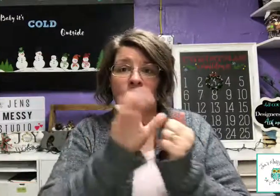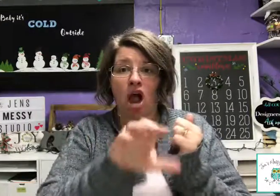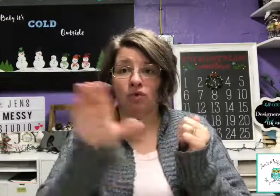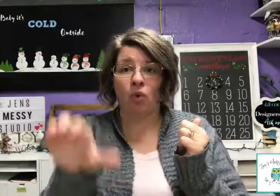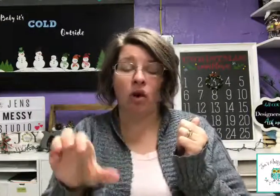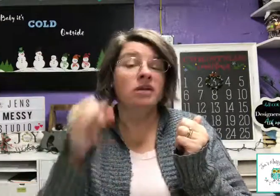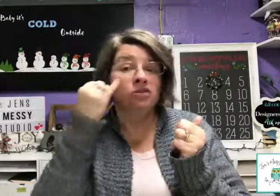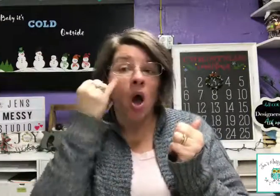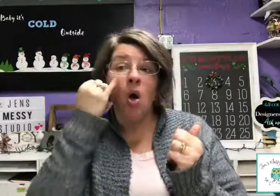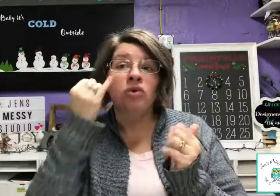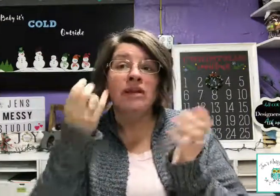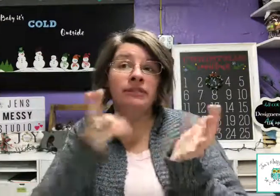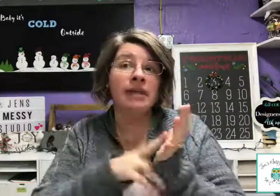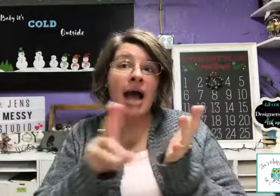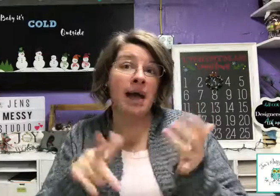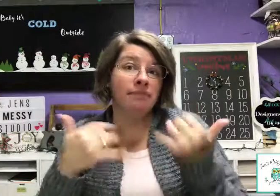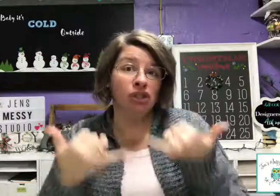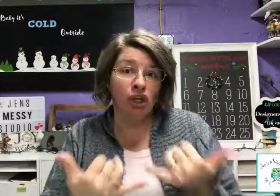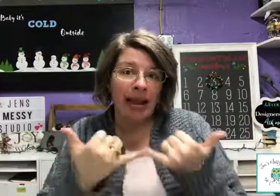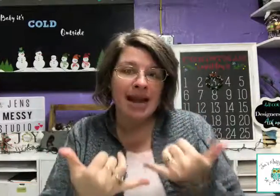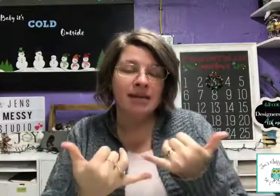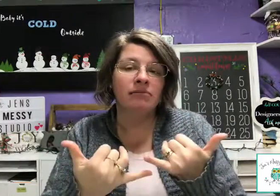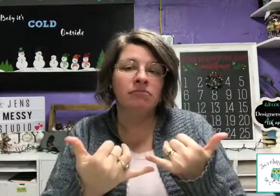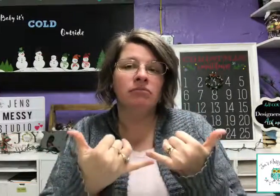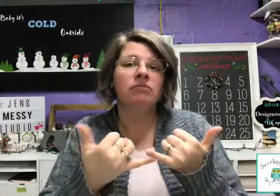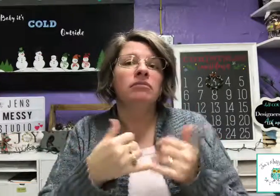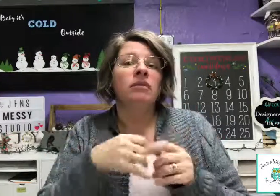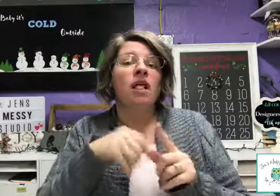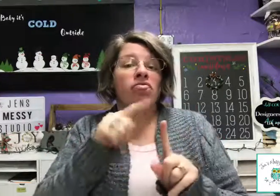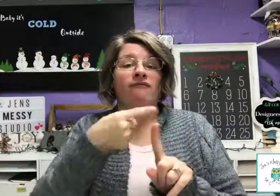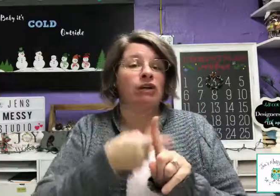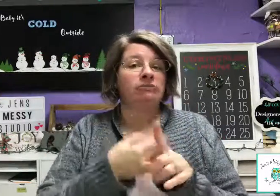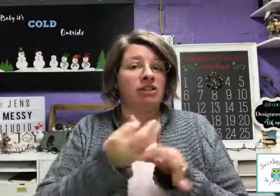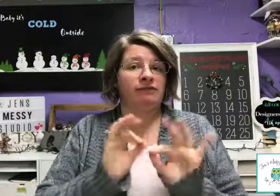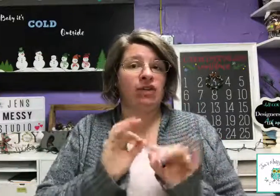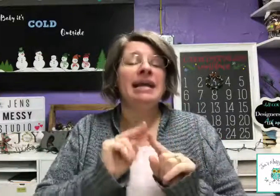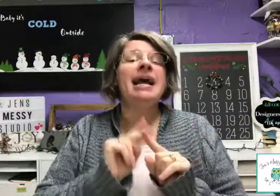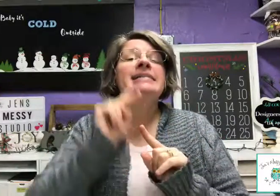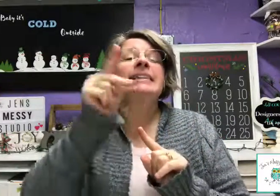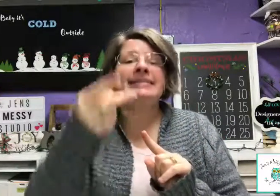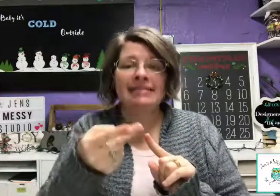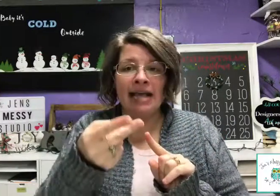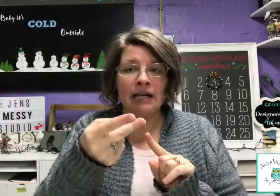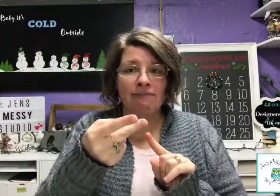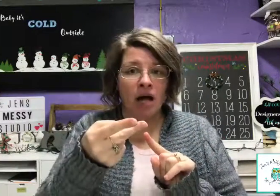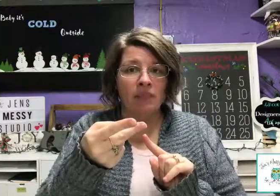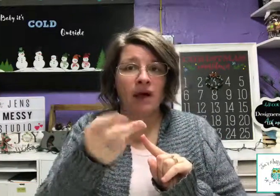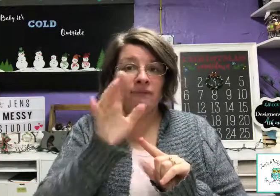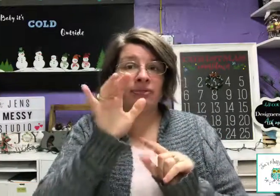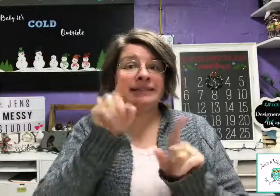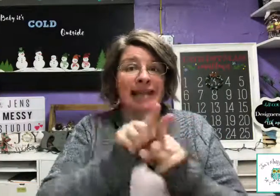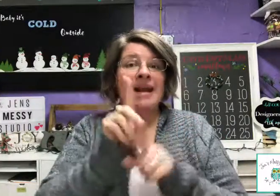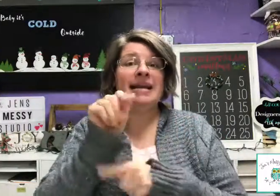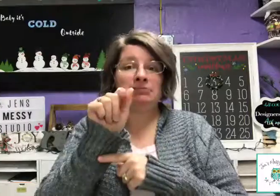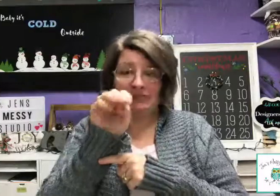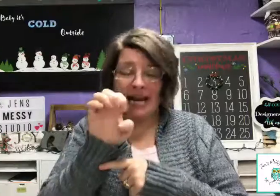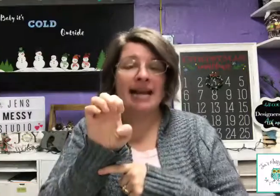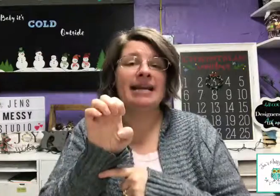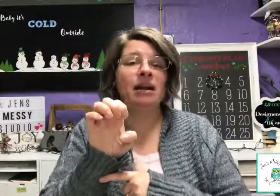We'll try for. So, if you thought I'd have to see the first one to read, it's the second one of the same things